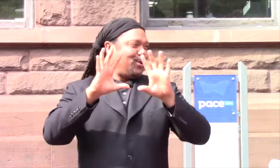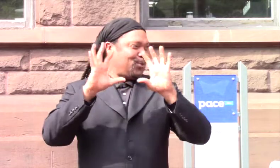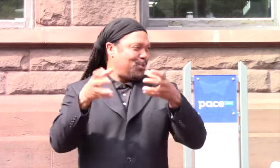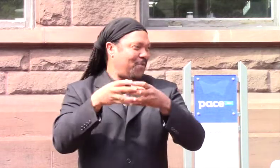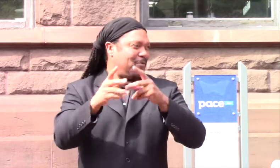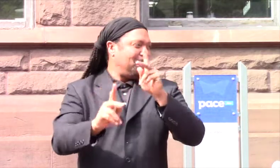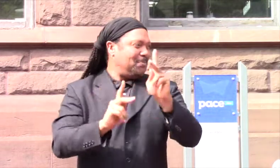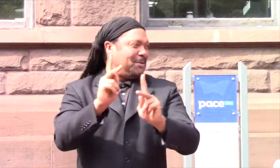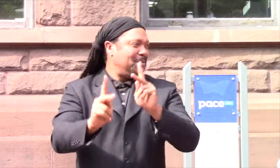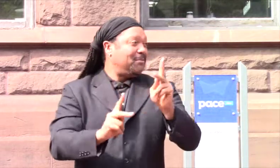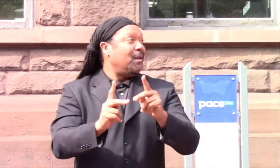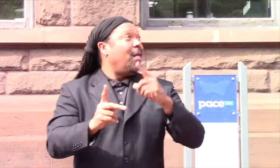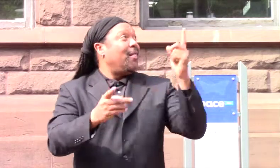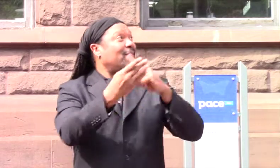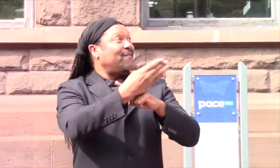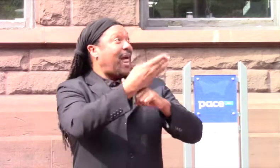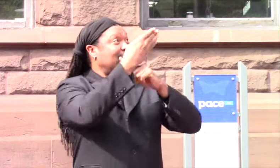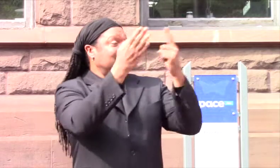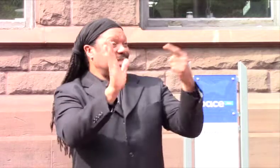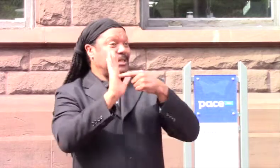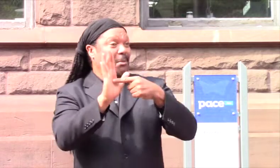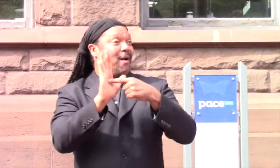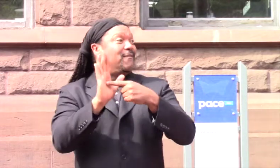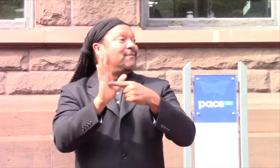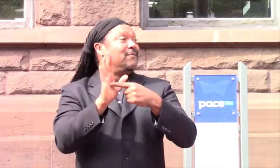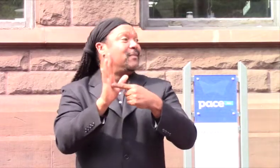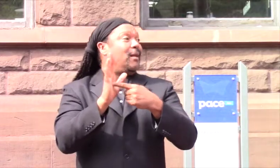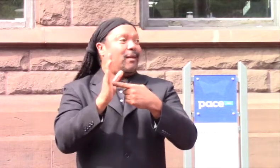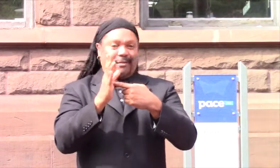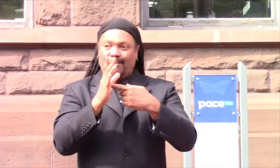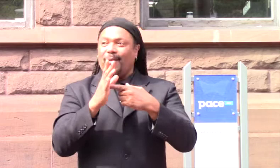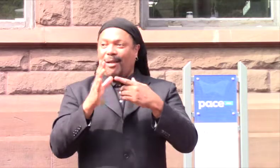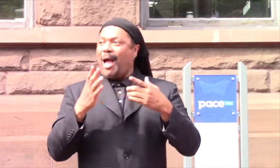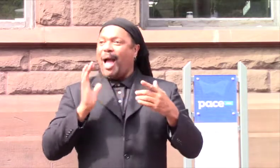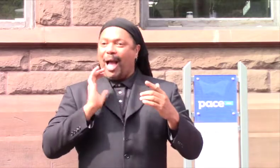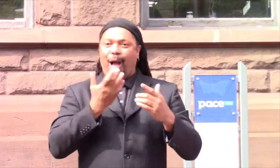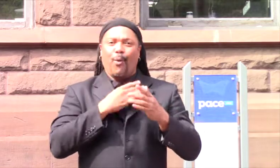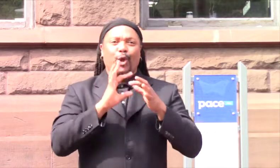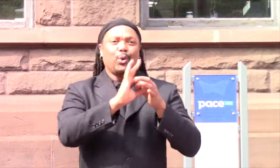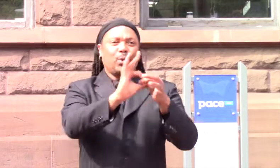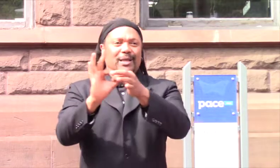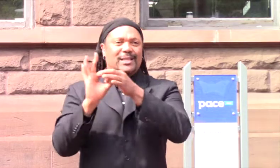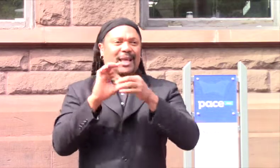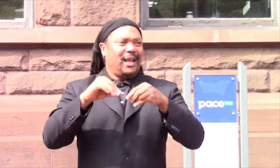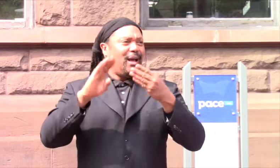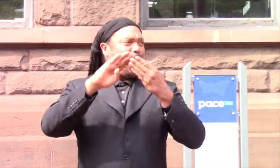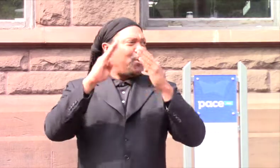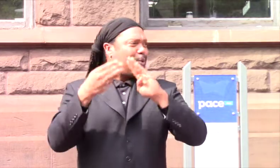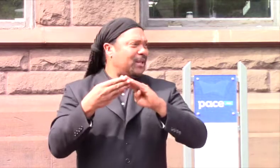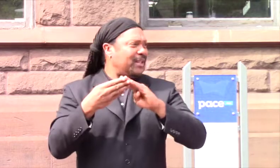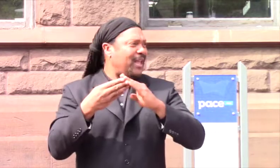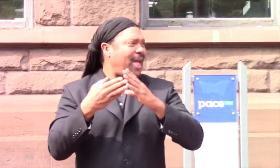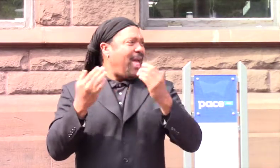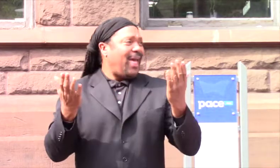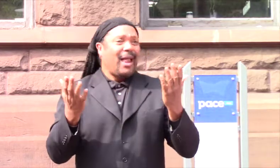as a community of people. This flag symbolizes our unity in the community.